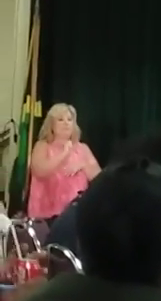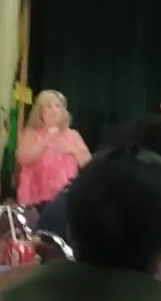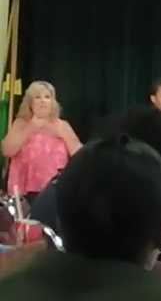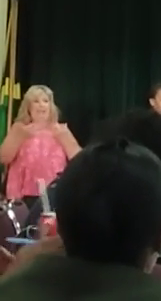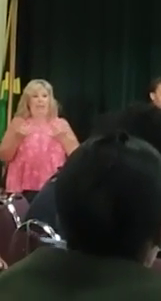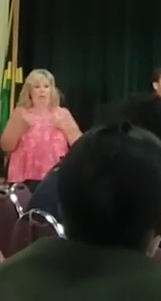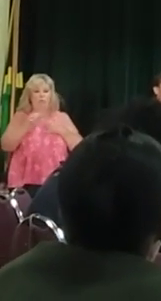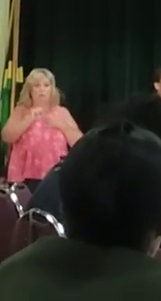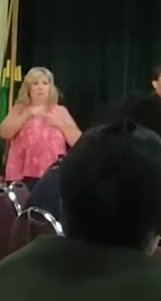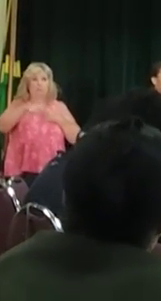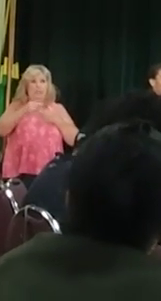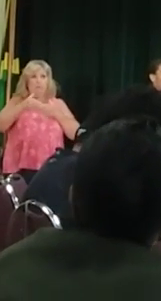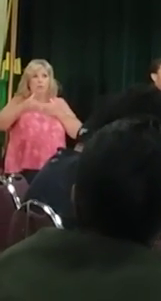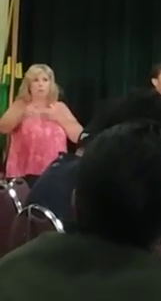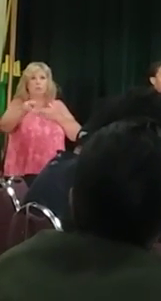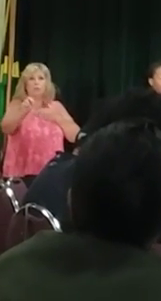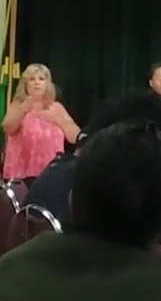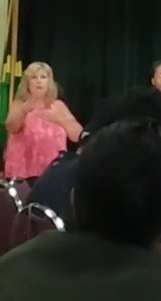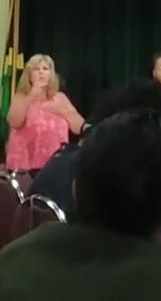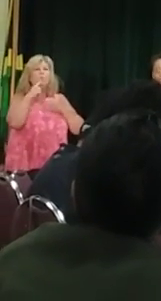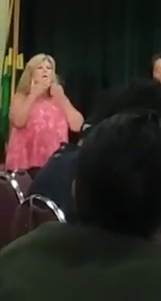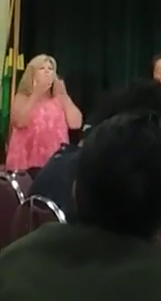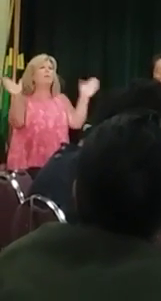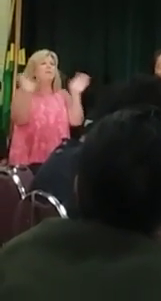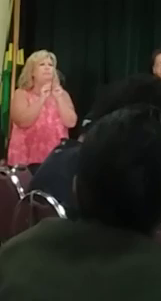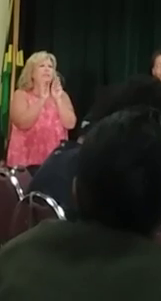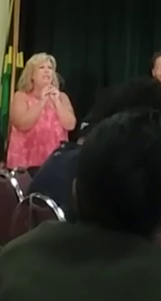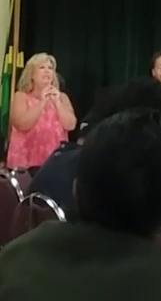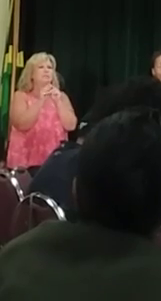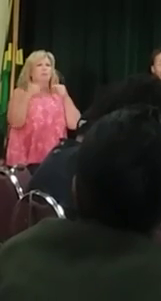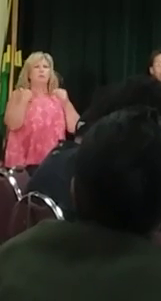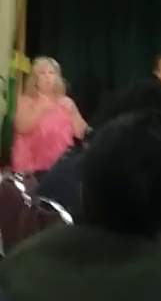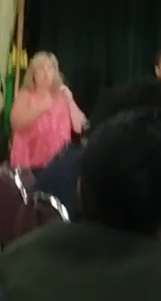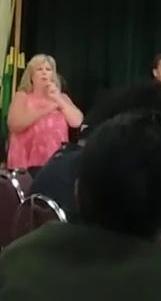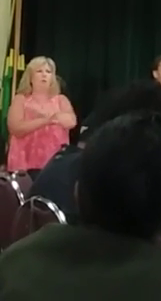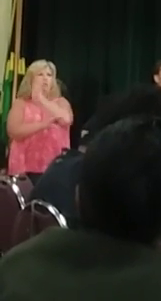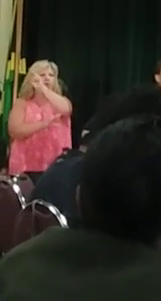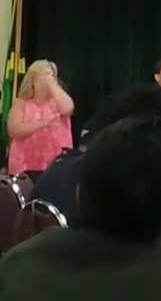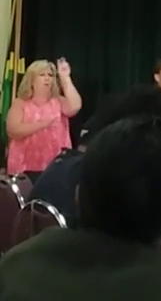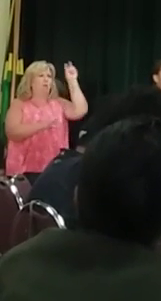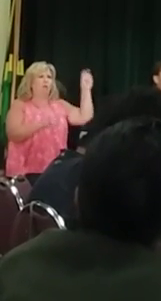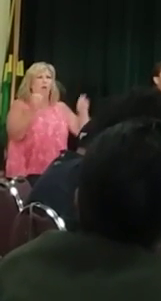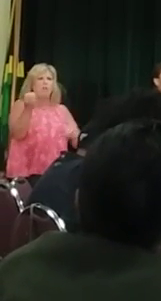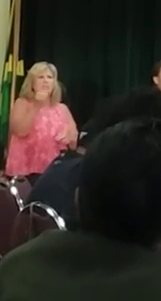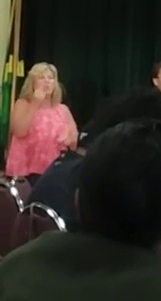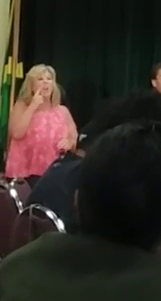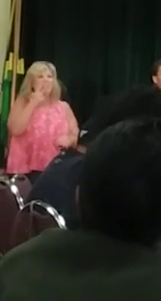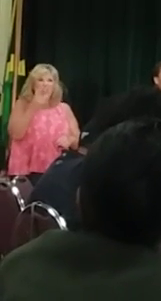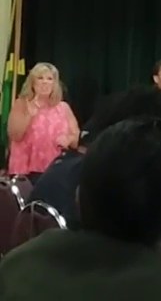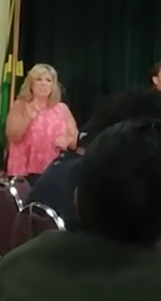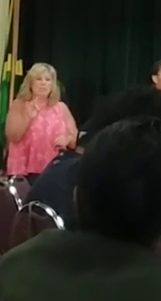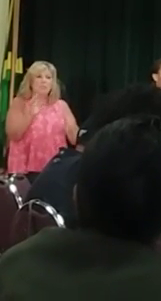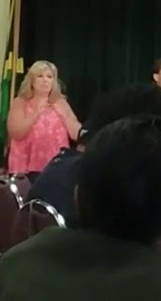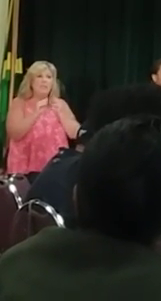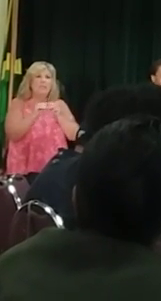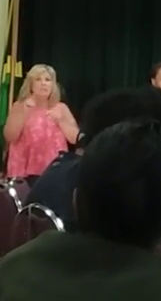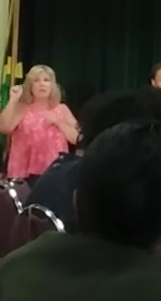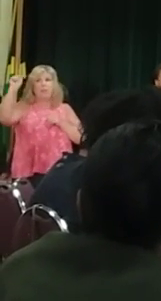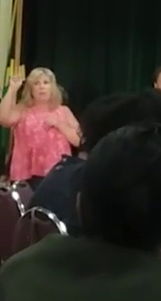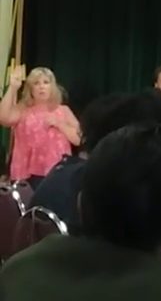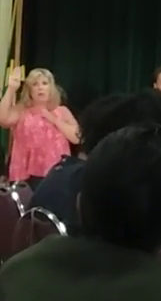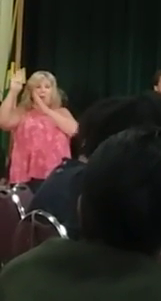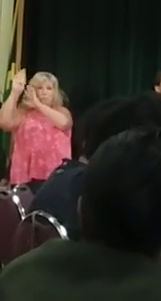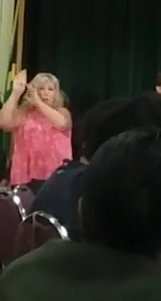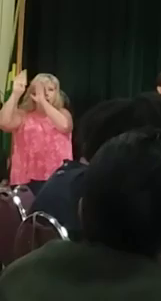now be doing public consultations. We're going to be traveling across the province. We have 18 public meetings set up from Thunder Bay to